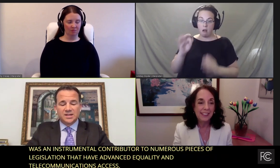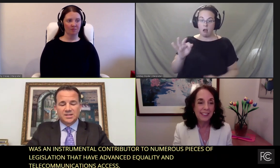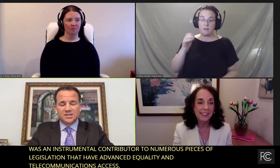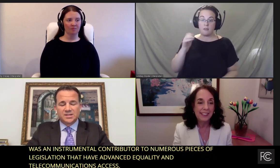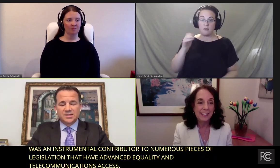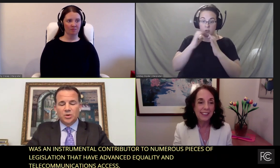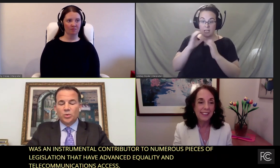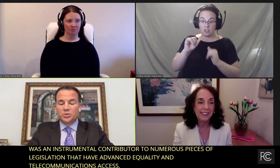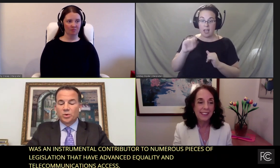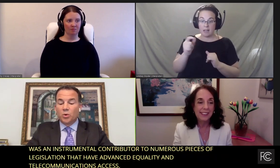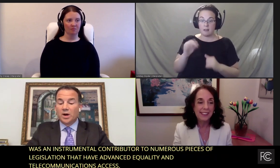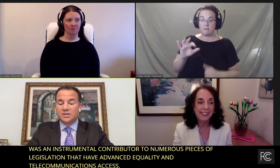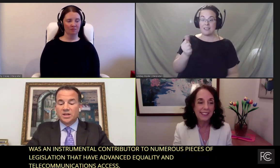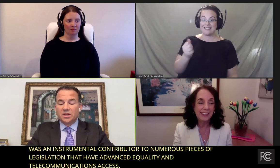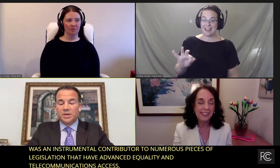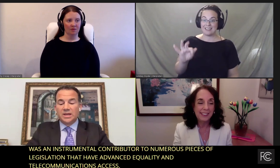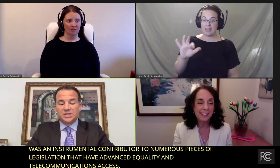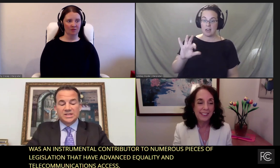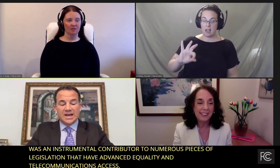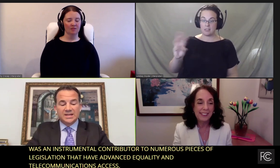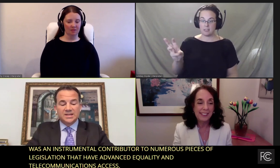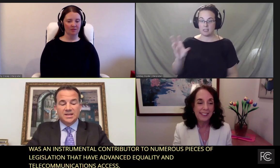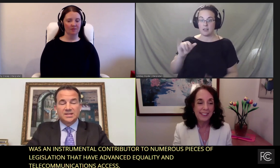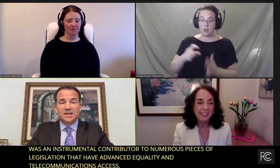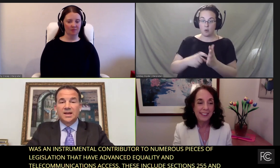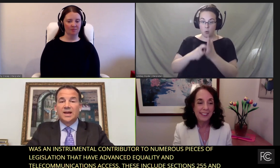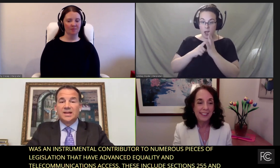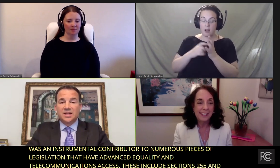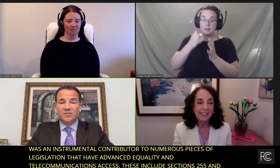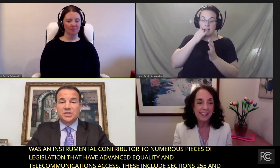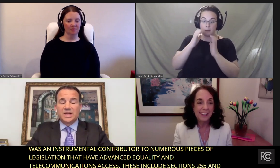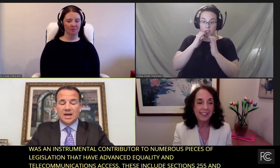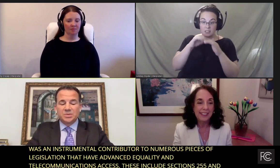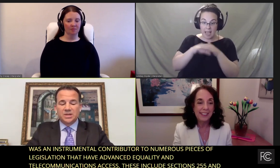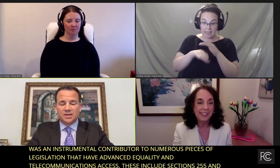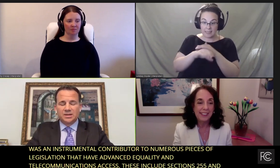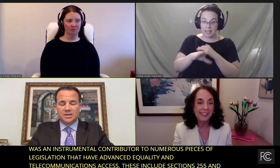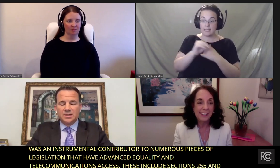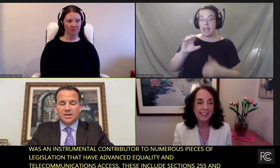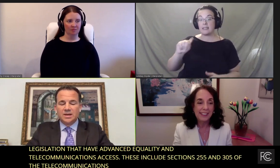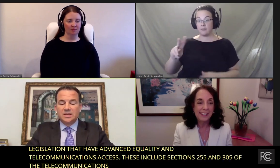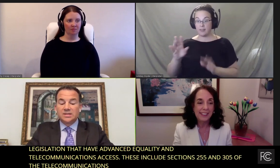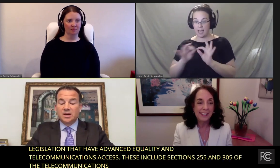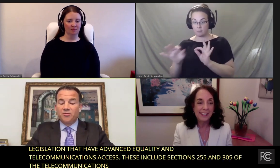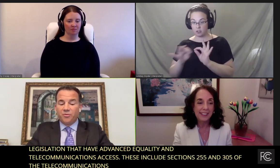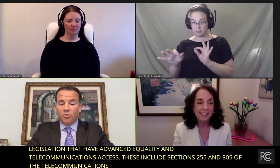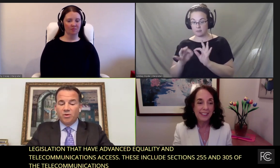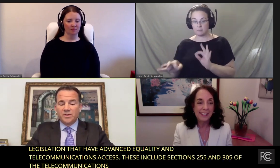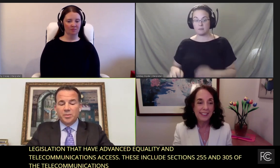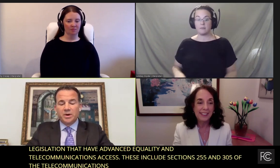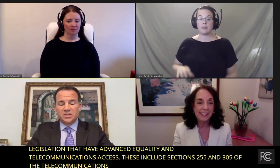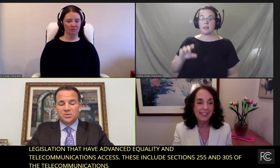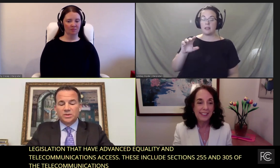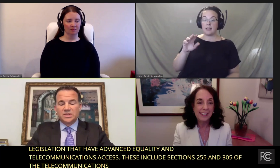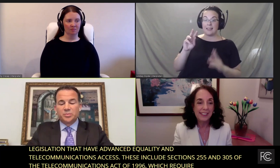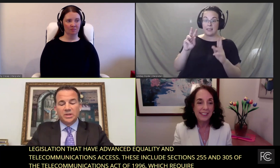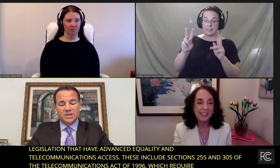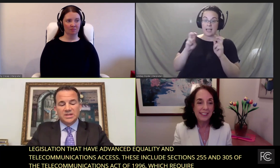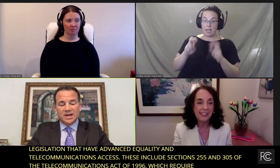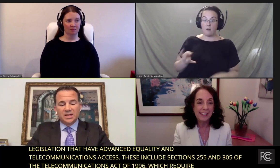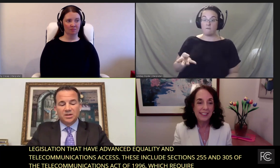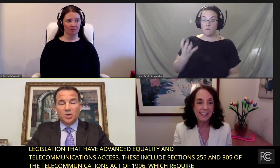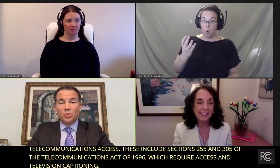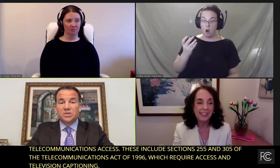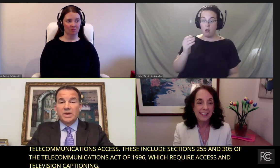1996, which require telecommunications access and television captioning. Title four of the Americans with